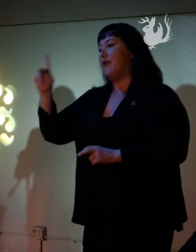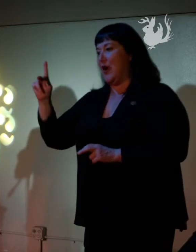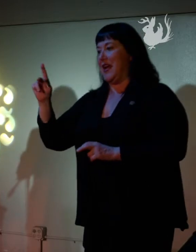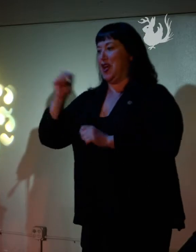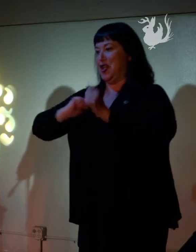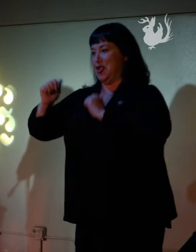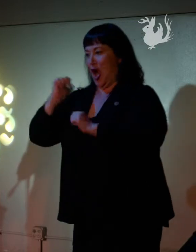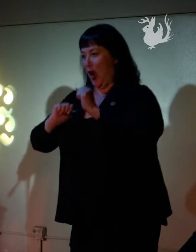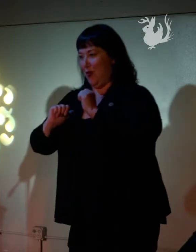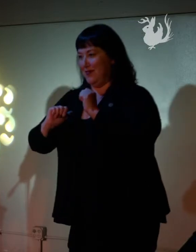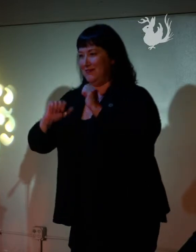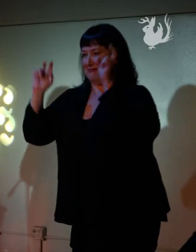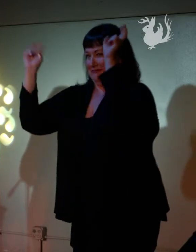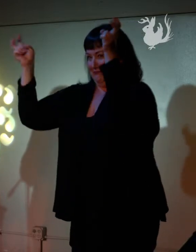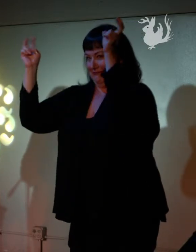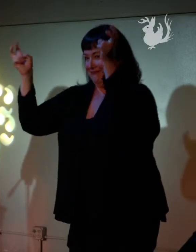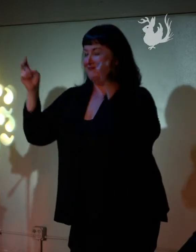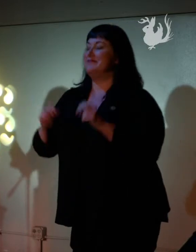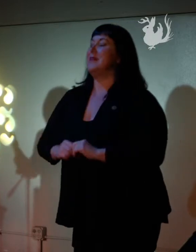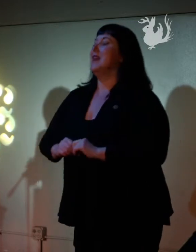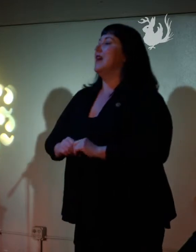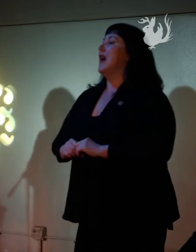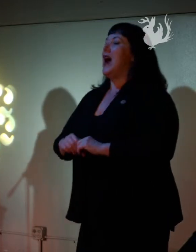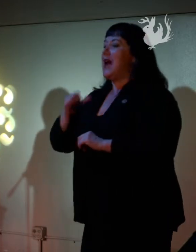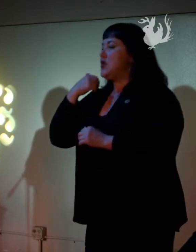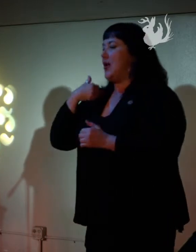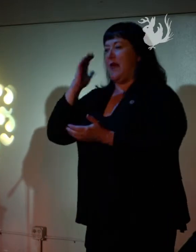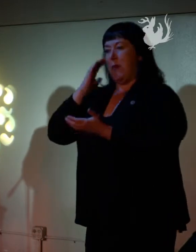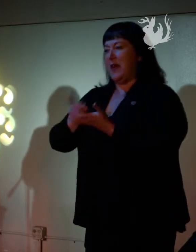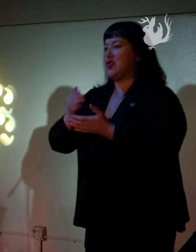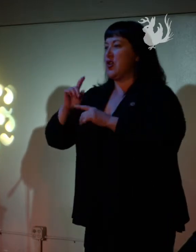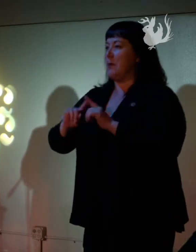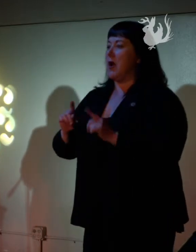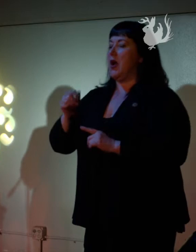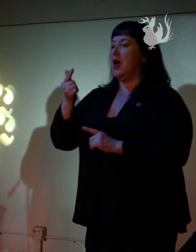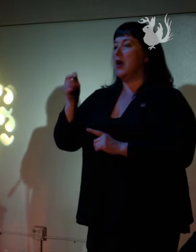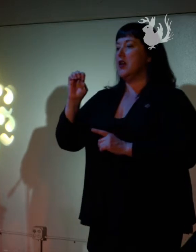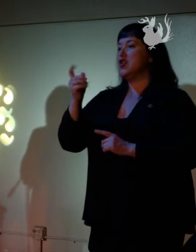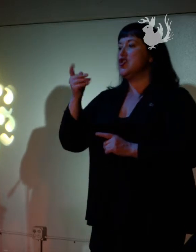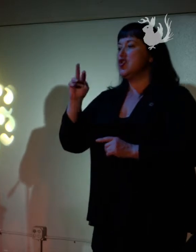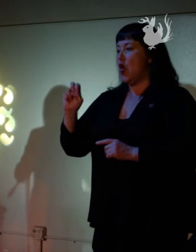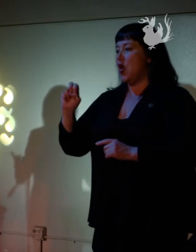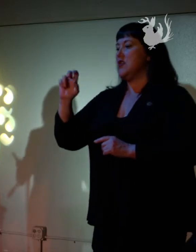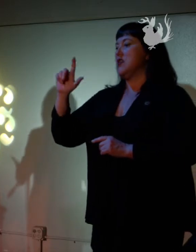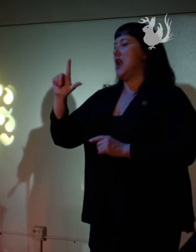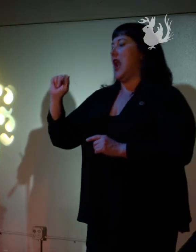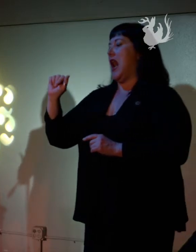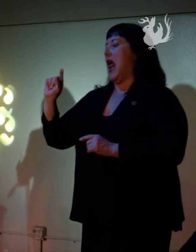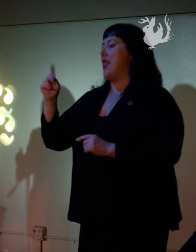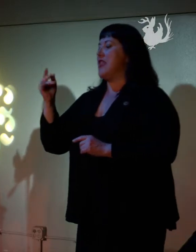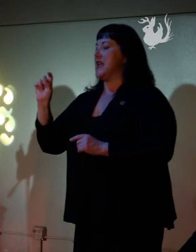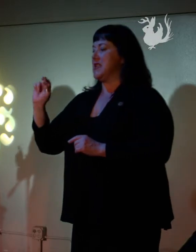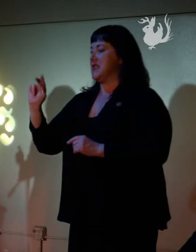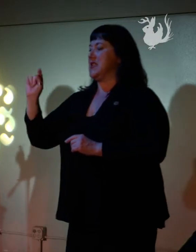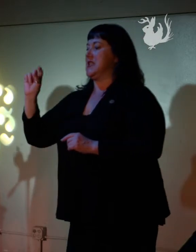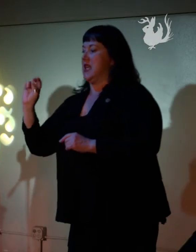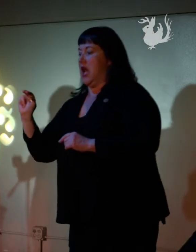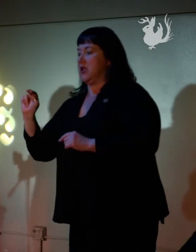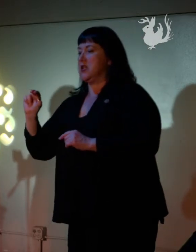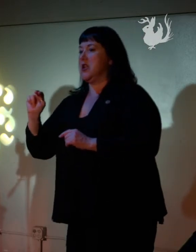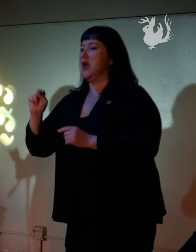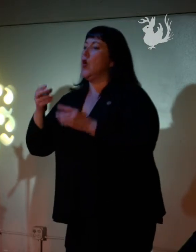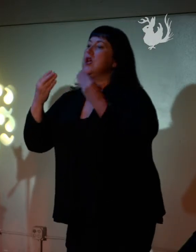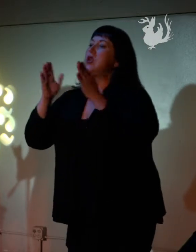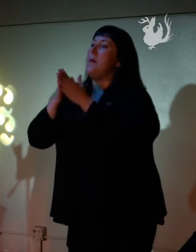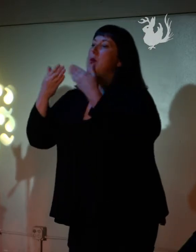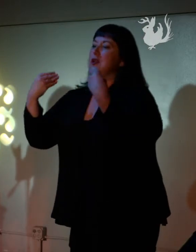quotes, we'll go over later, era. I don't have a picture of him, but George Lackington was a bookseller who actually chronicled over 200,000